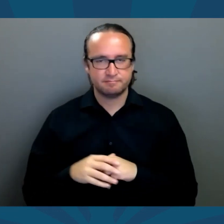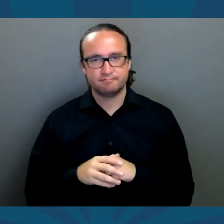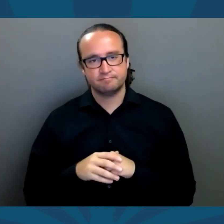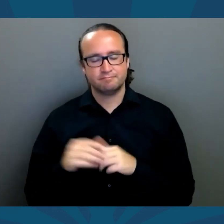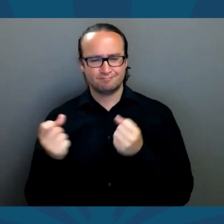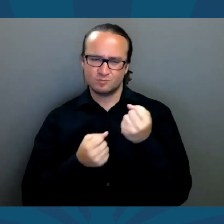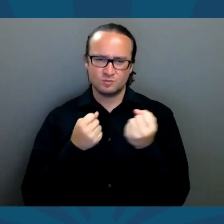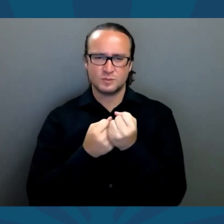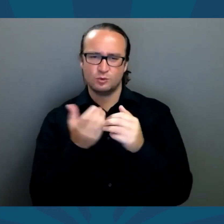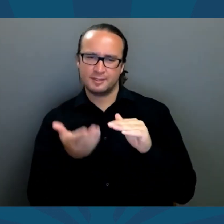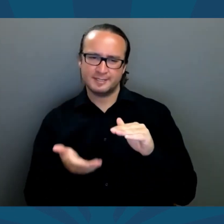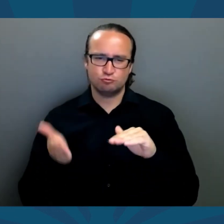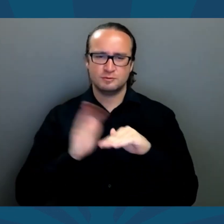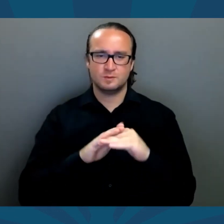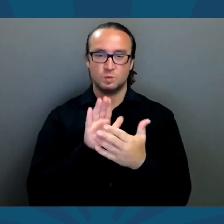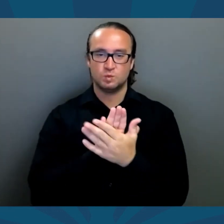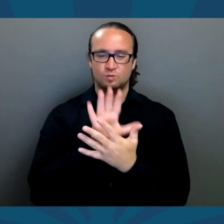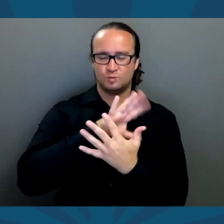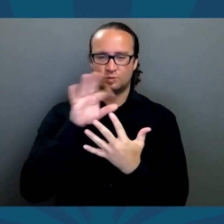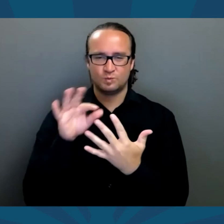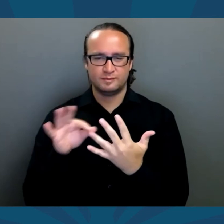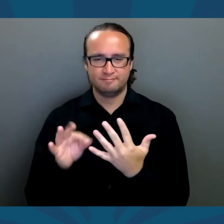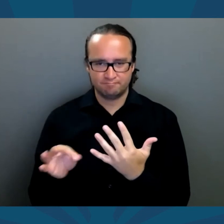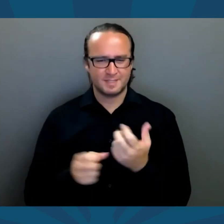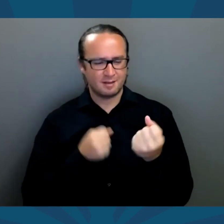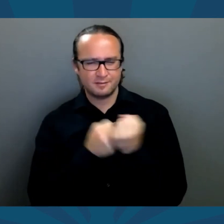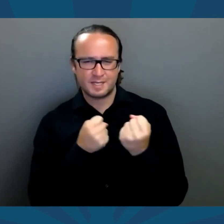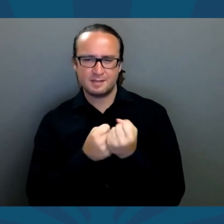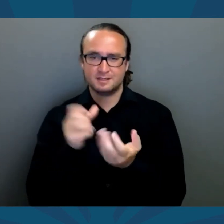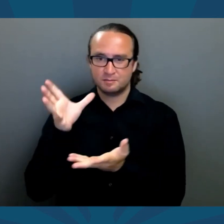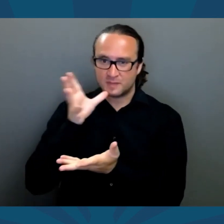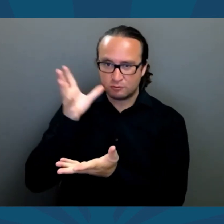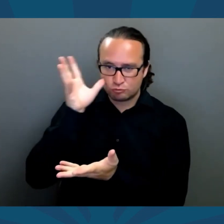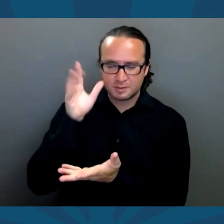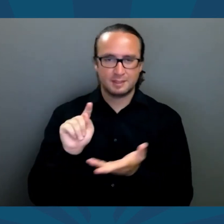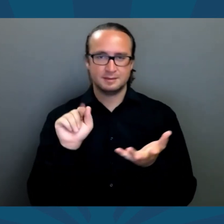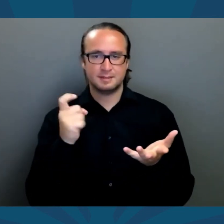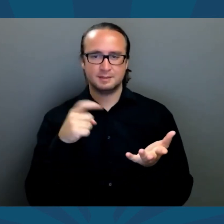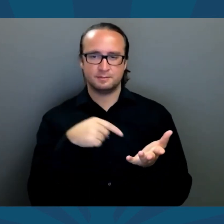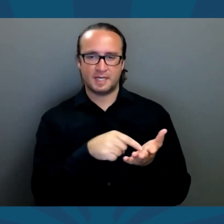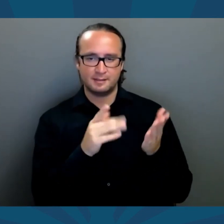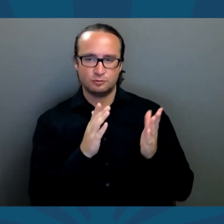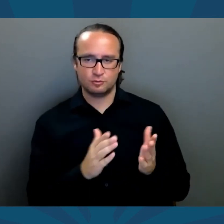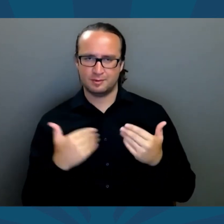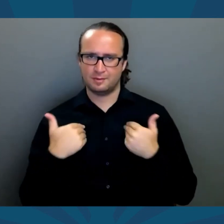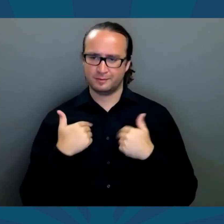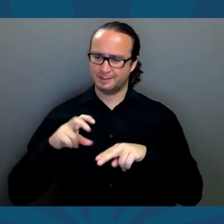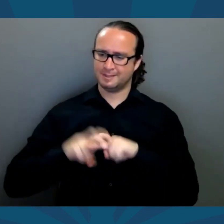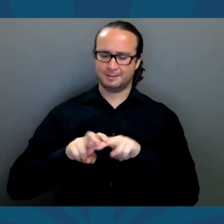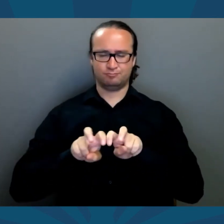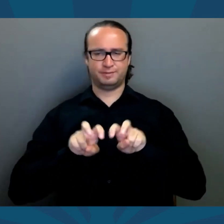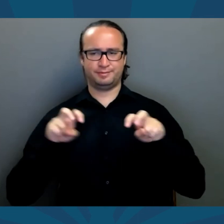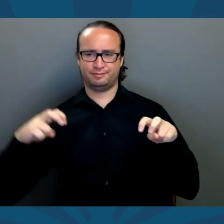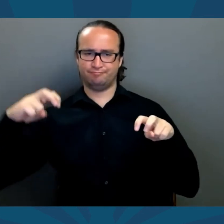supported increased school choice, and advocated for parents